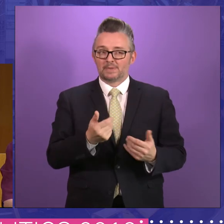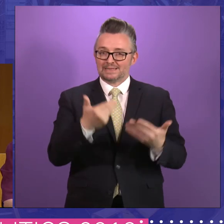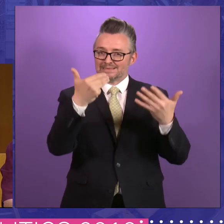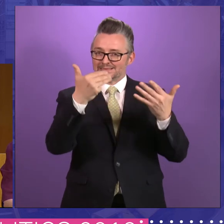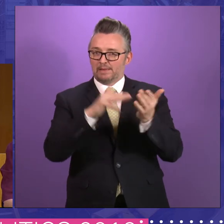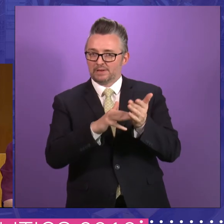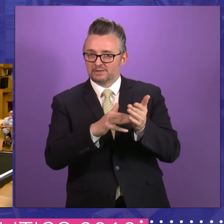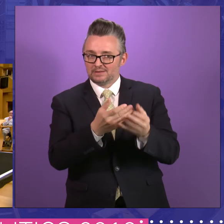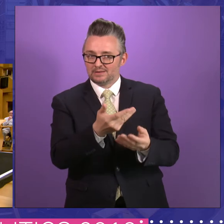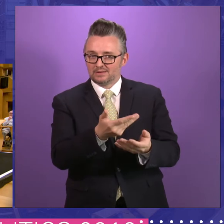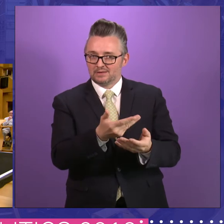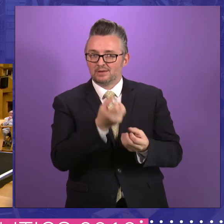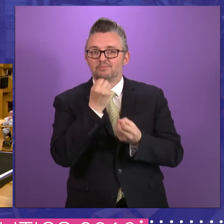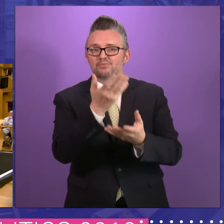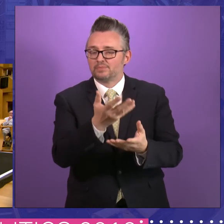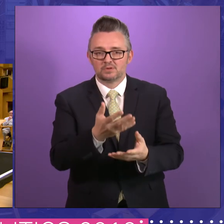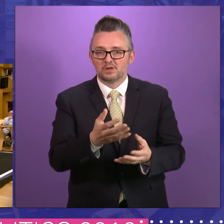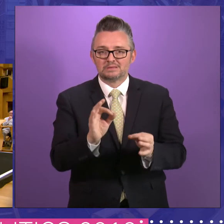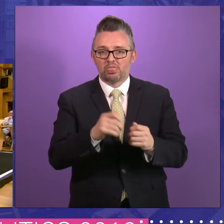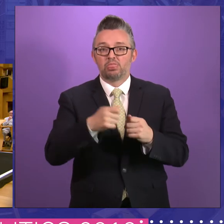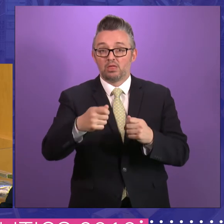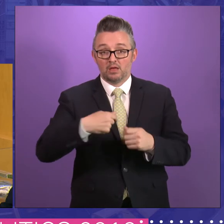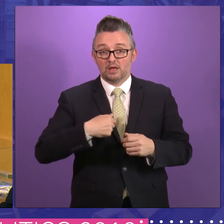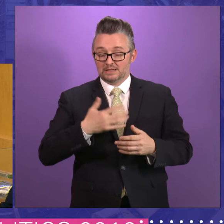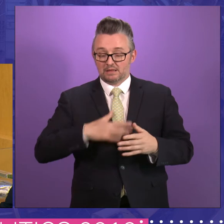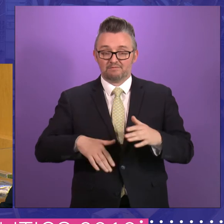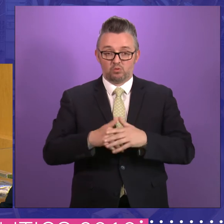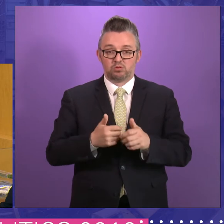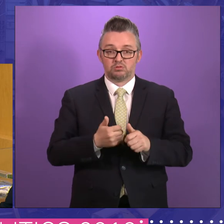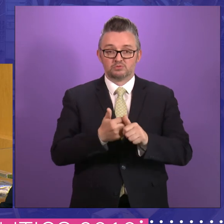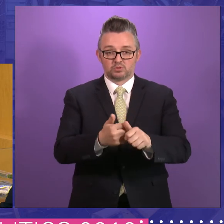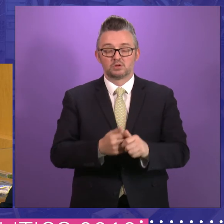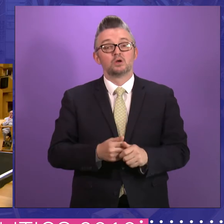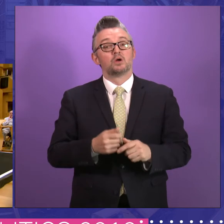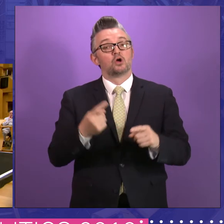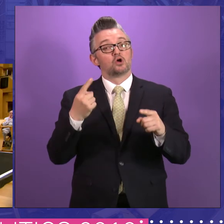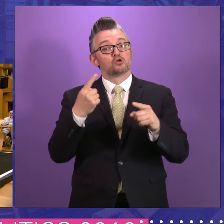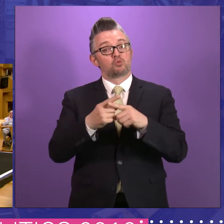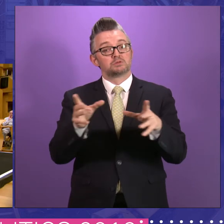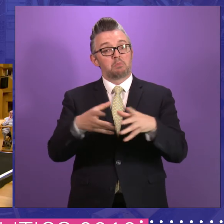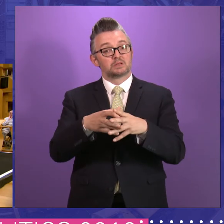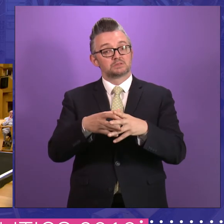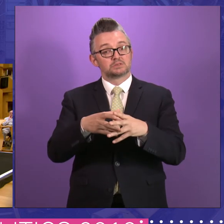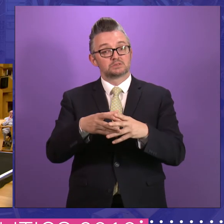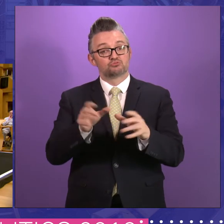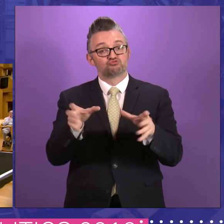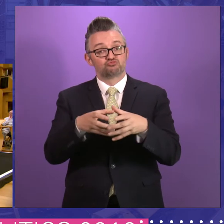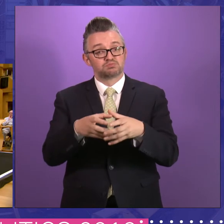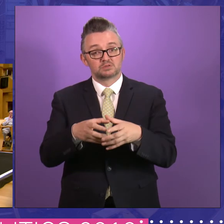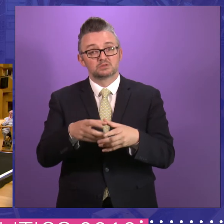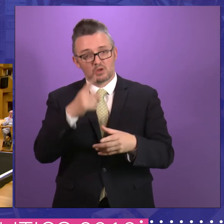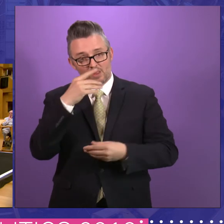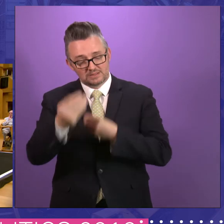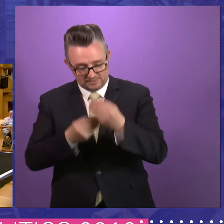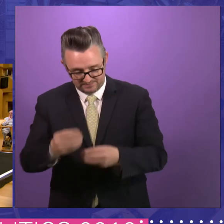contributions, but that's all we've had so far. So, but I'm still full of hope for that. Now, cross party groups, Annabelle or George, did you ever sit in a cross